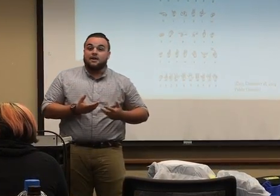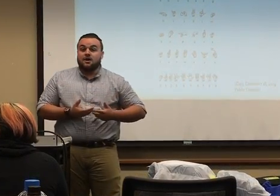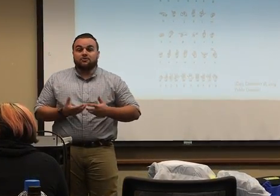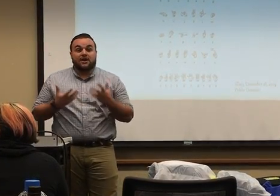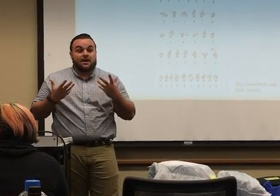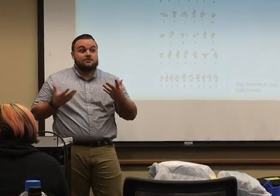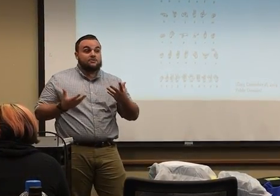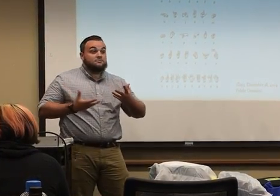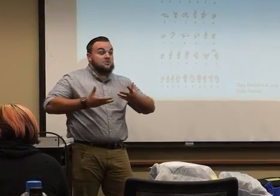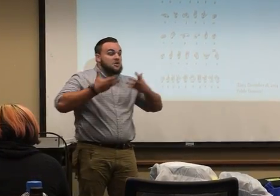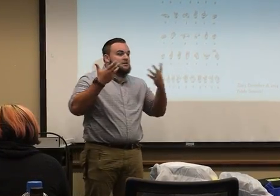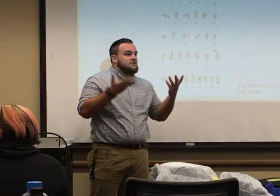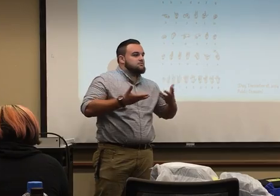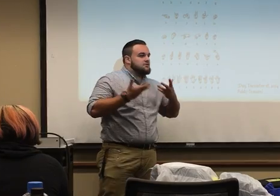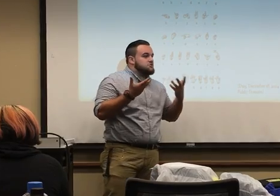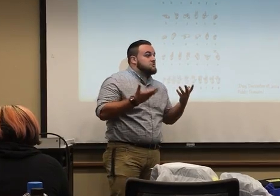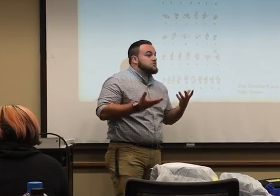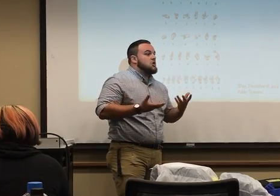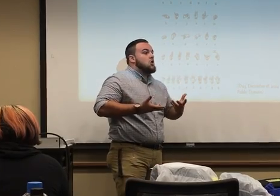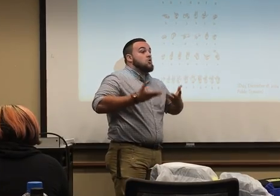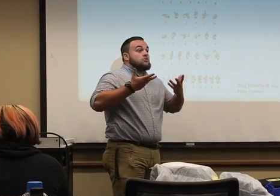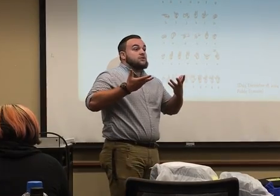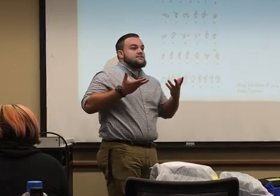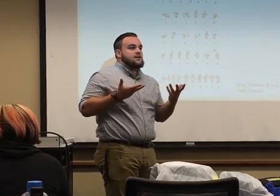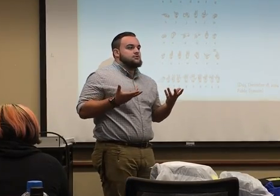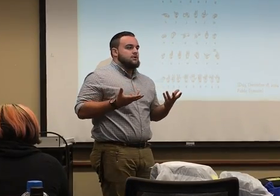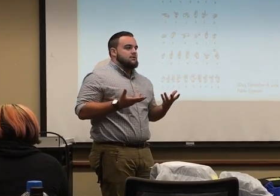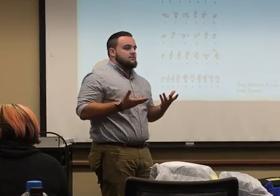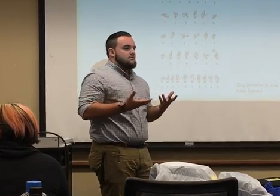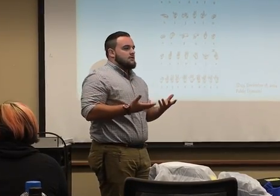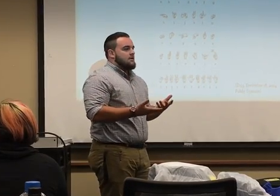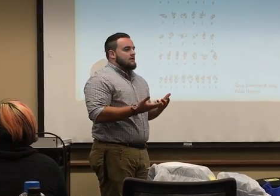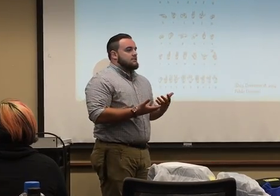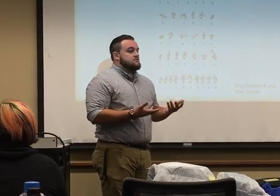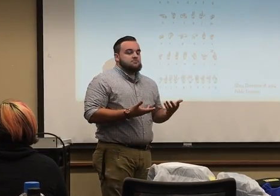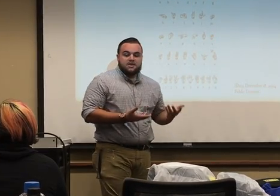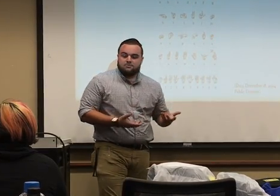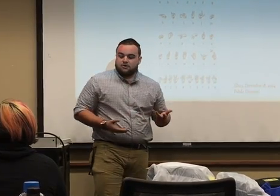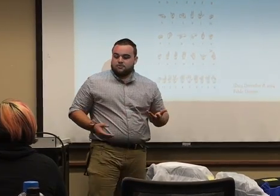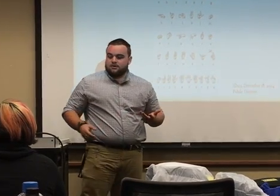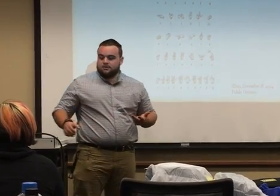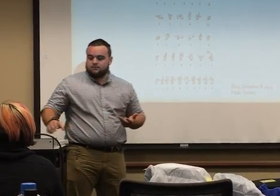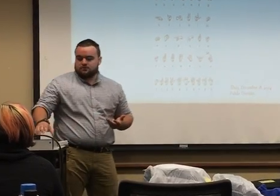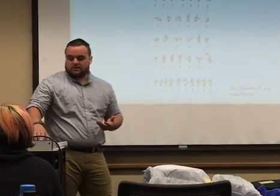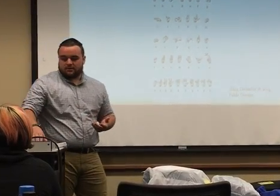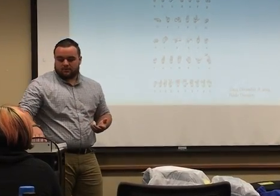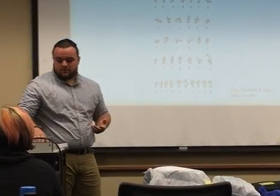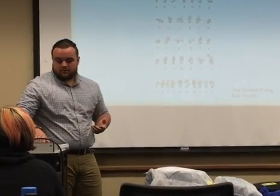But when they're happy, their expressions are usually over exaggerated. That's the main part about the sign language.